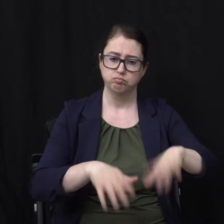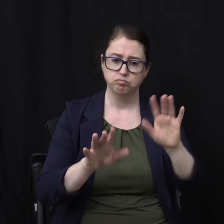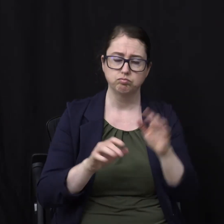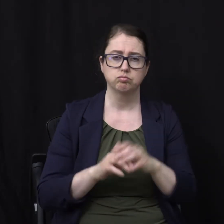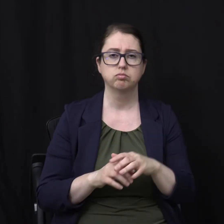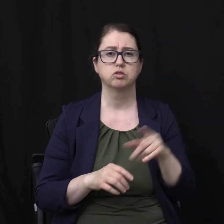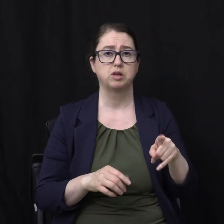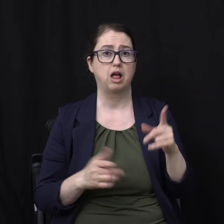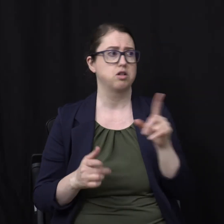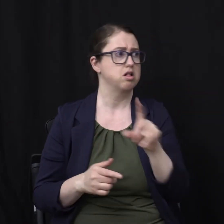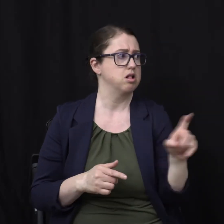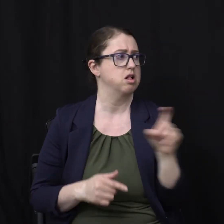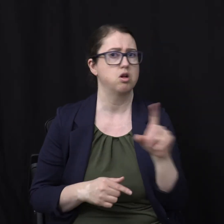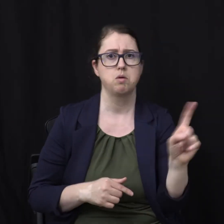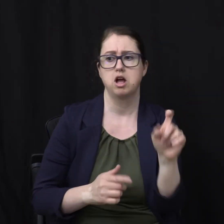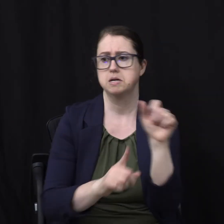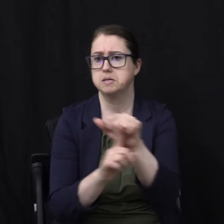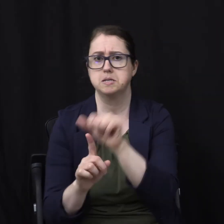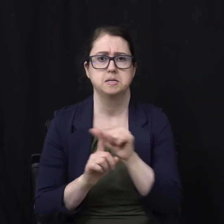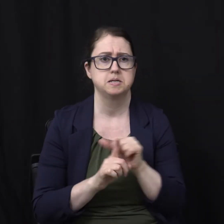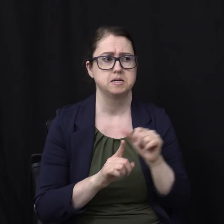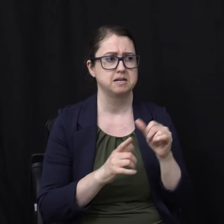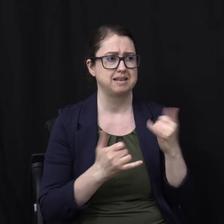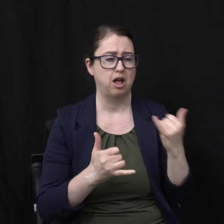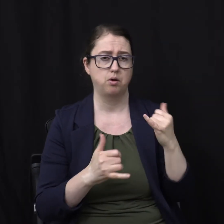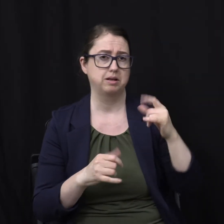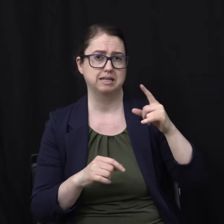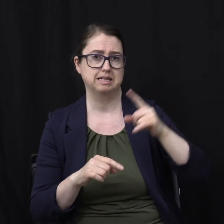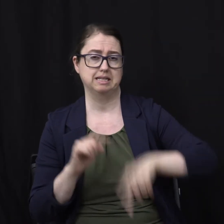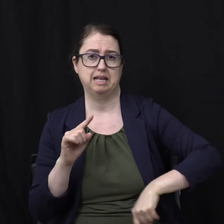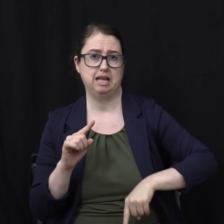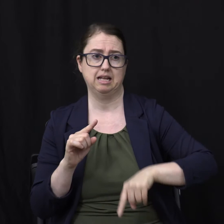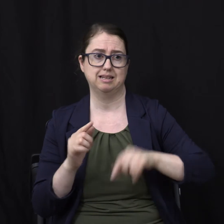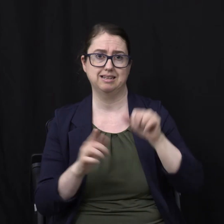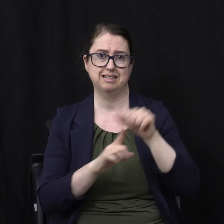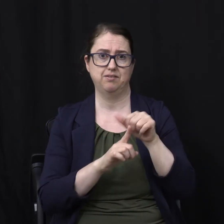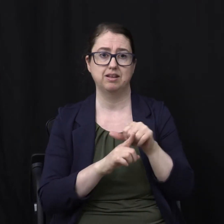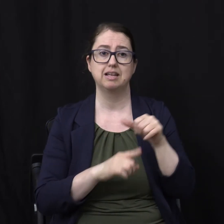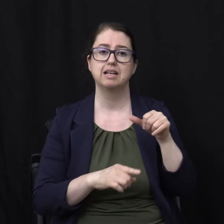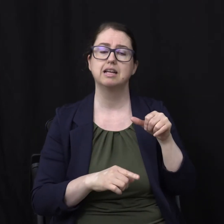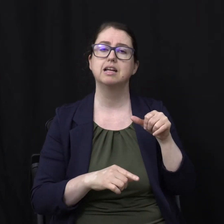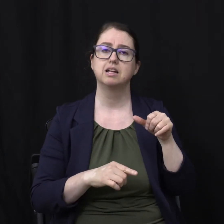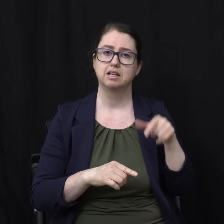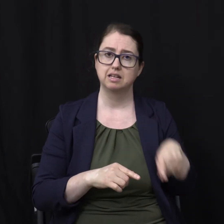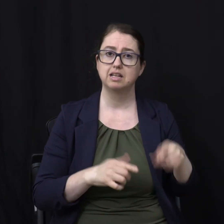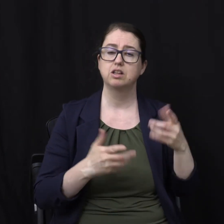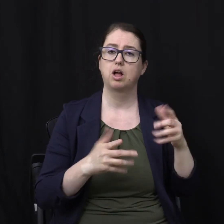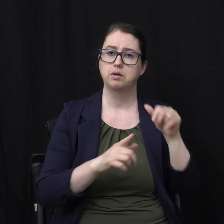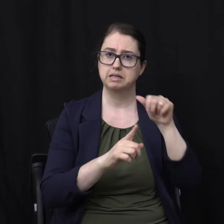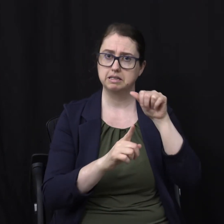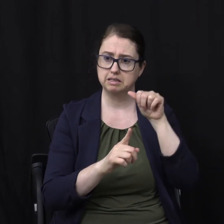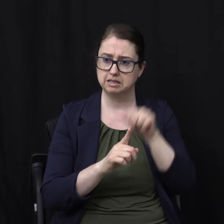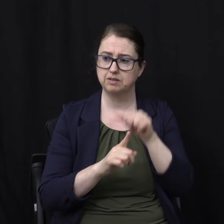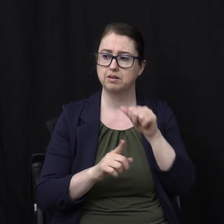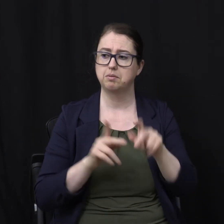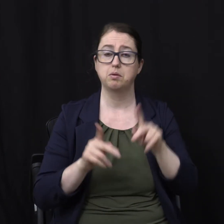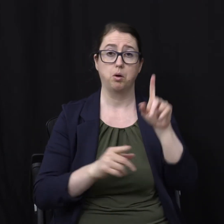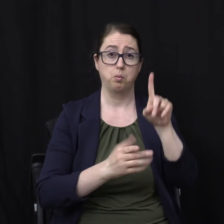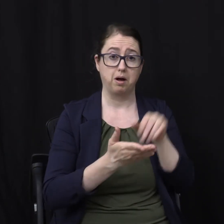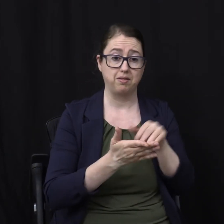up With this circumstance Of not being able To deceive anybody anymore He is deceiving some people After the thousand